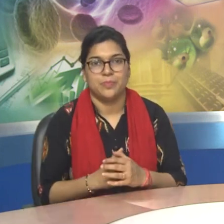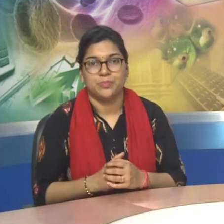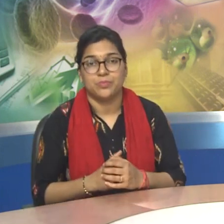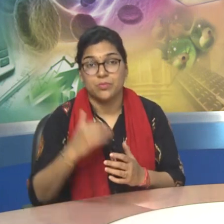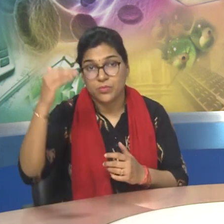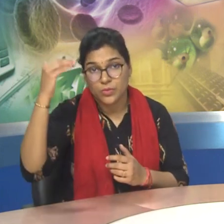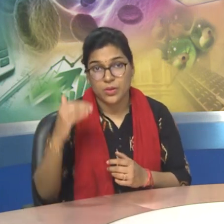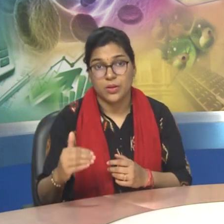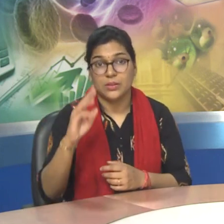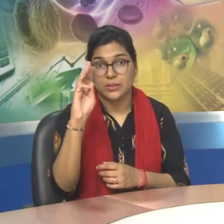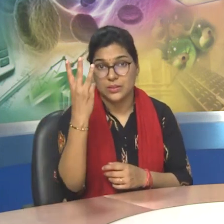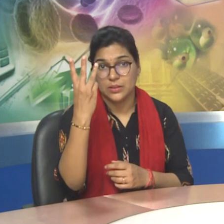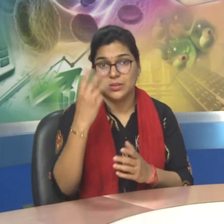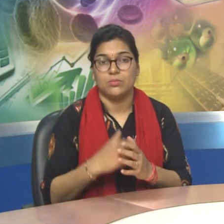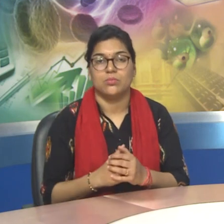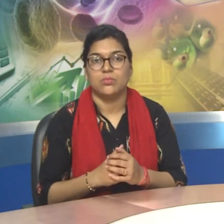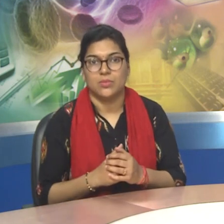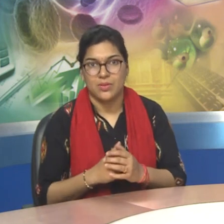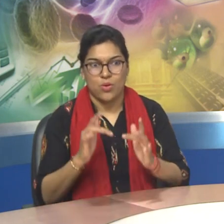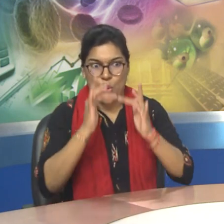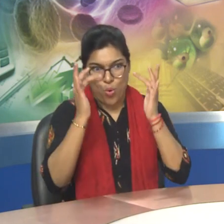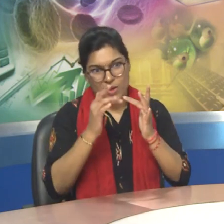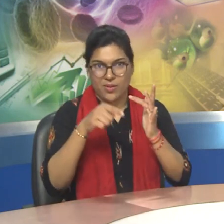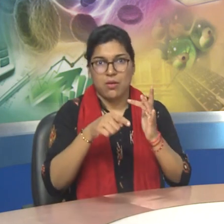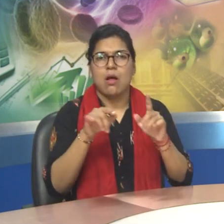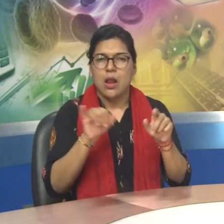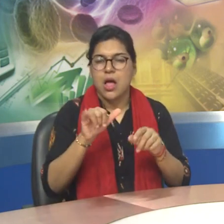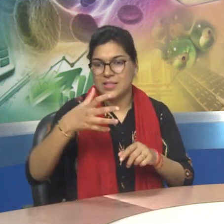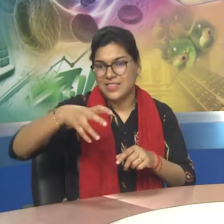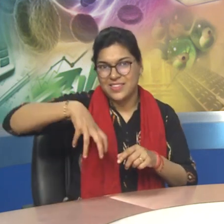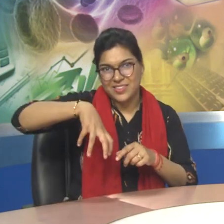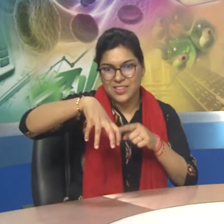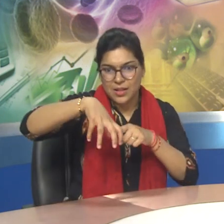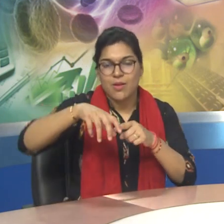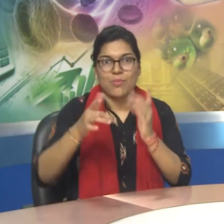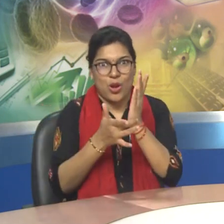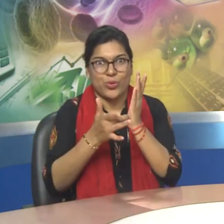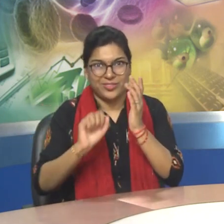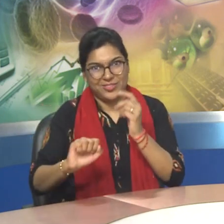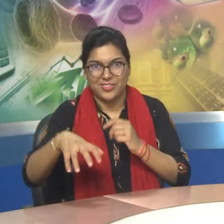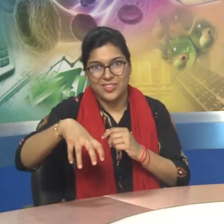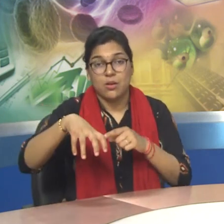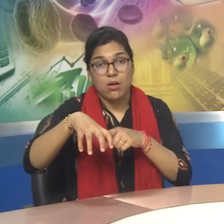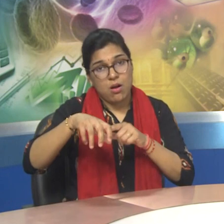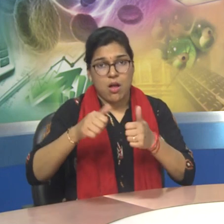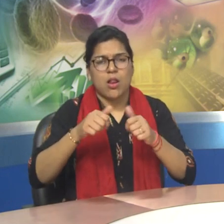Point 3. The e-journals on CD-ROM